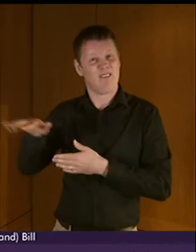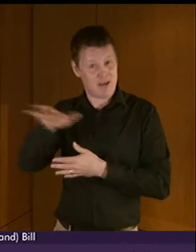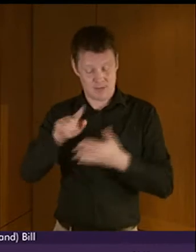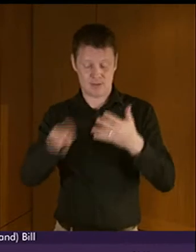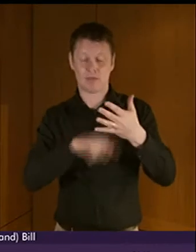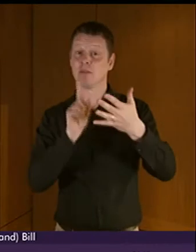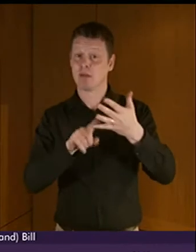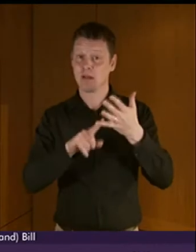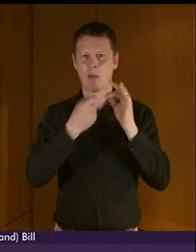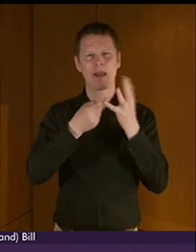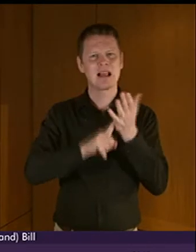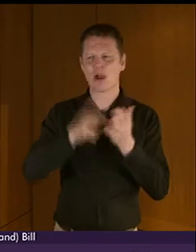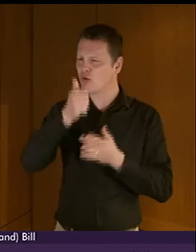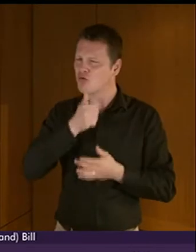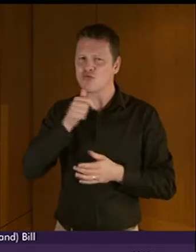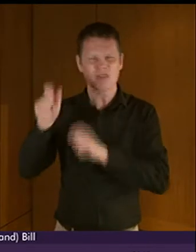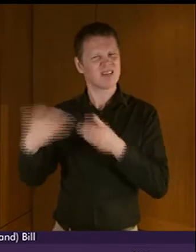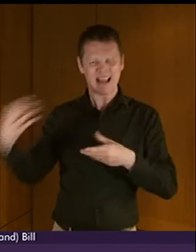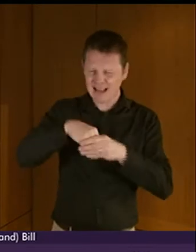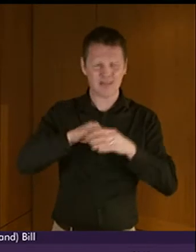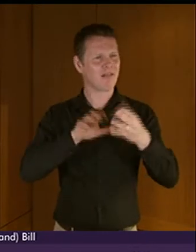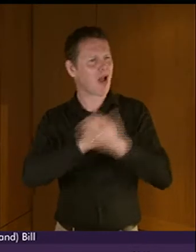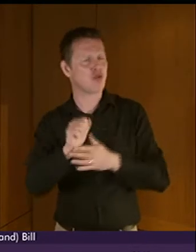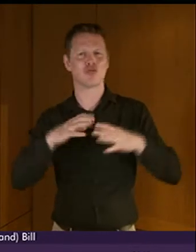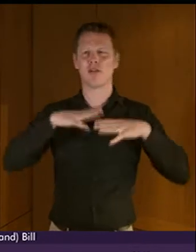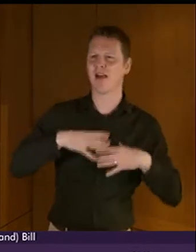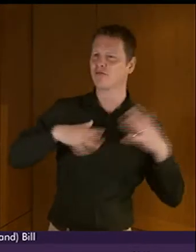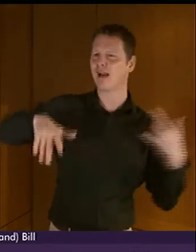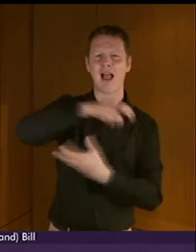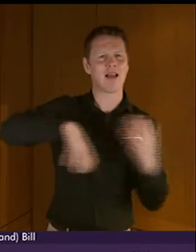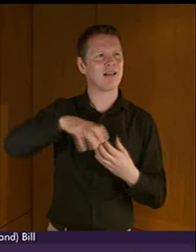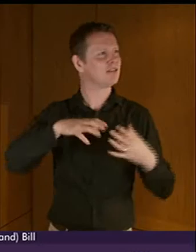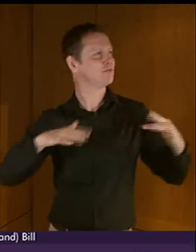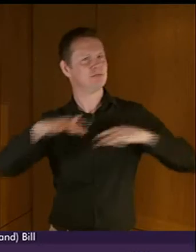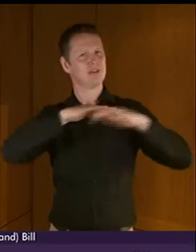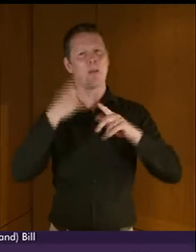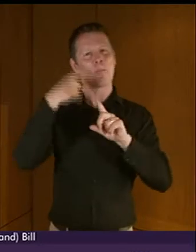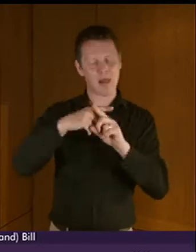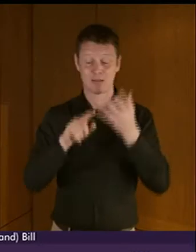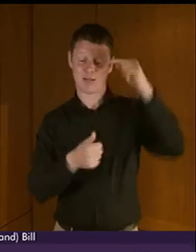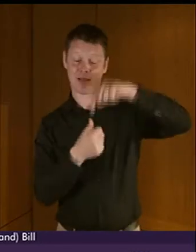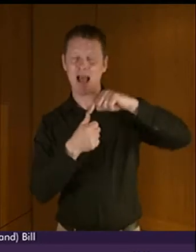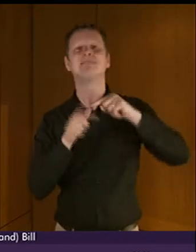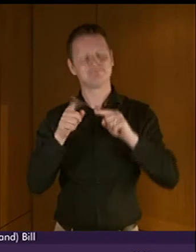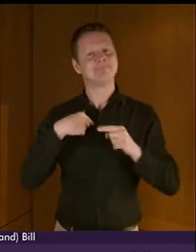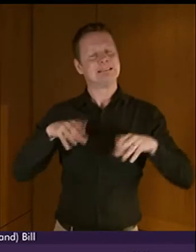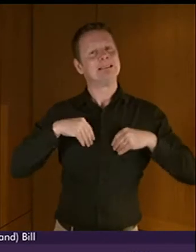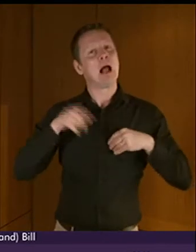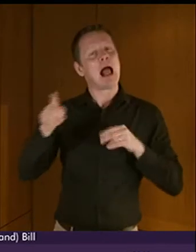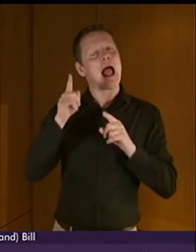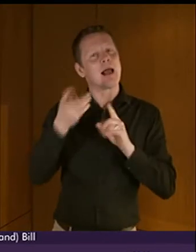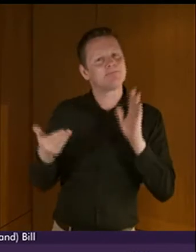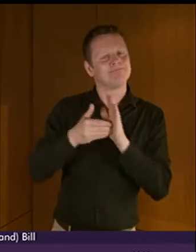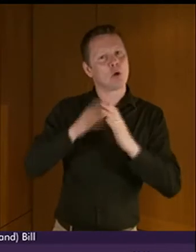of BSL users in cultural and leisure activities. Finally, recognising the particular communication needs of deaf-blind people